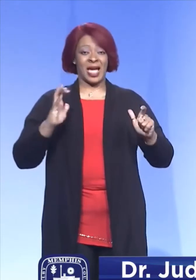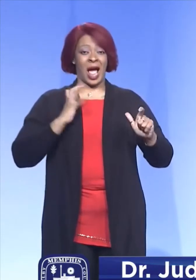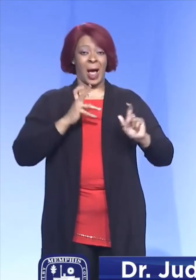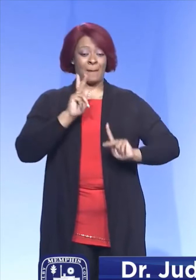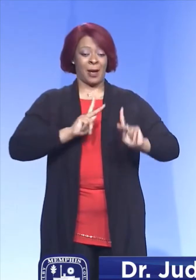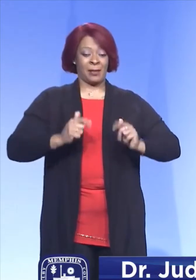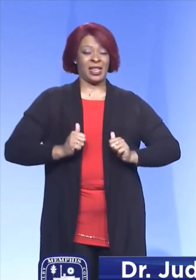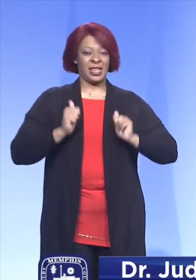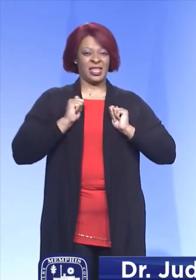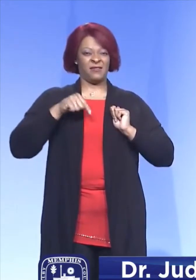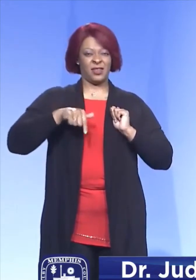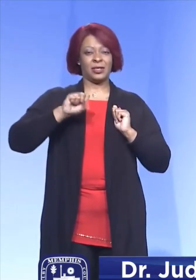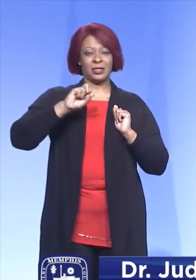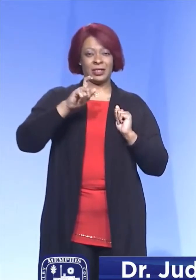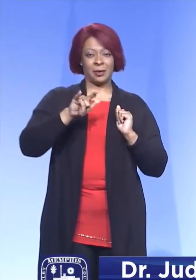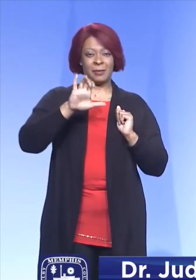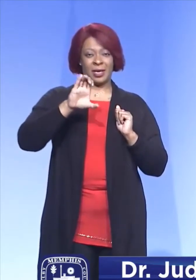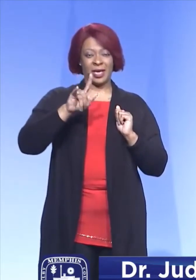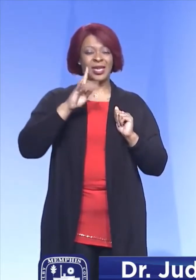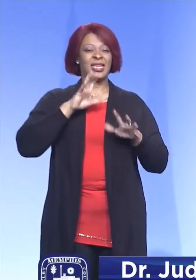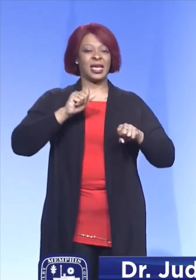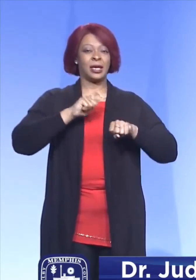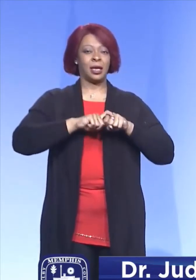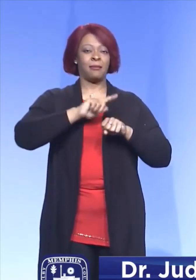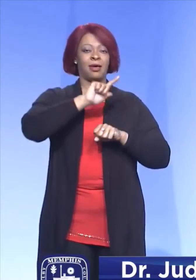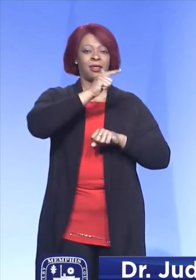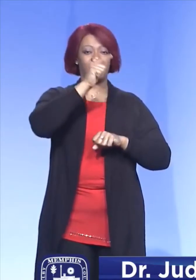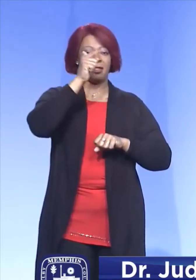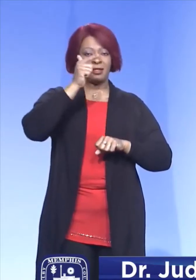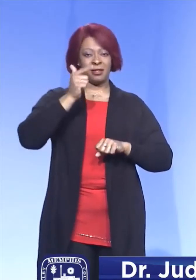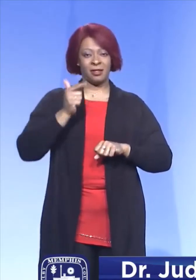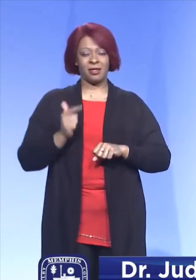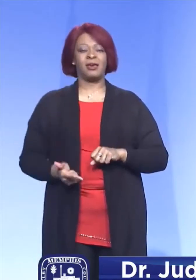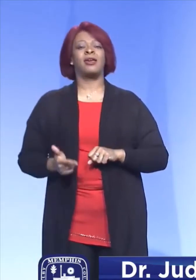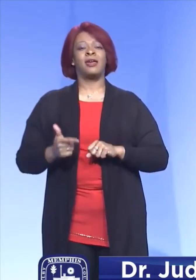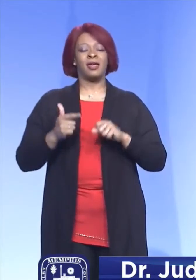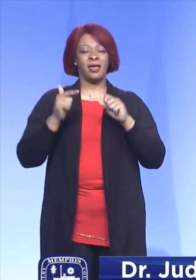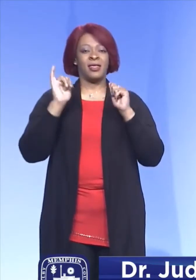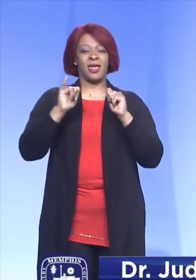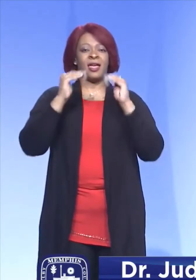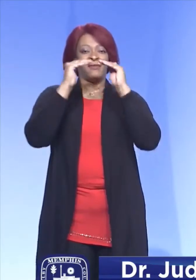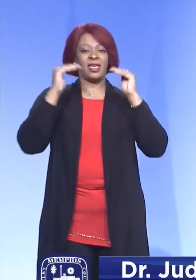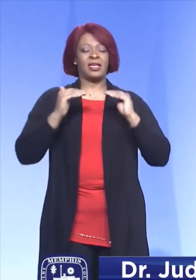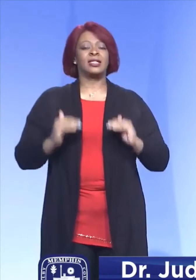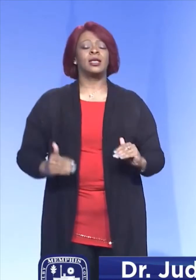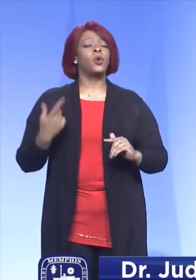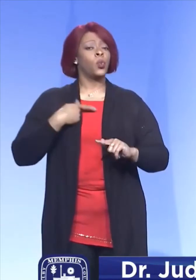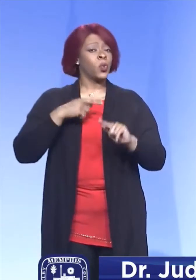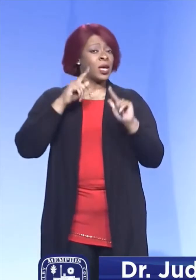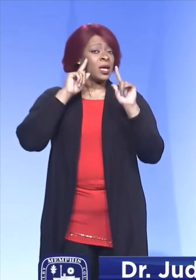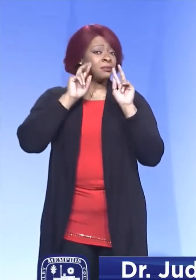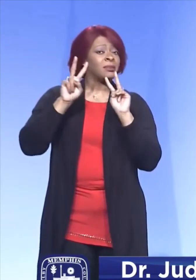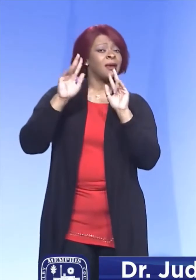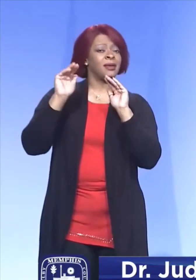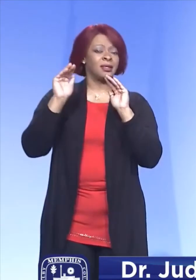Shelby County, it will take a little bit longer as we move through those phases. However, we do anticipate that we will